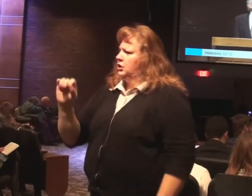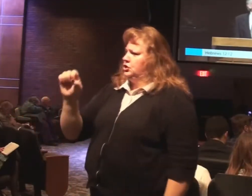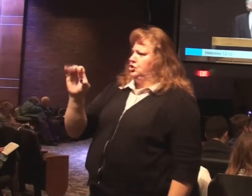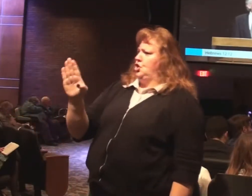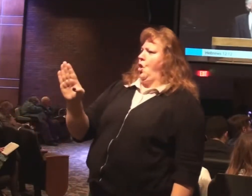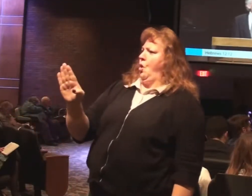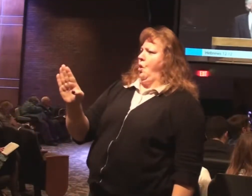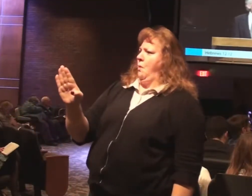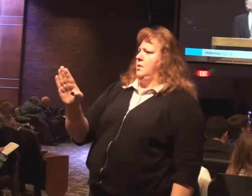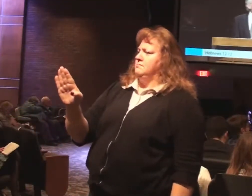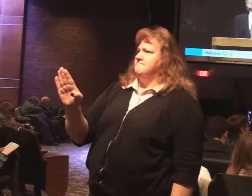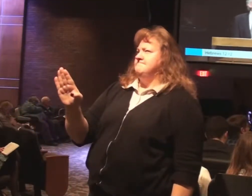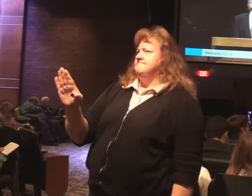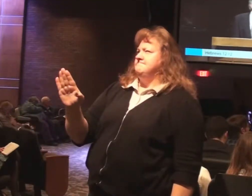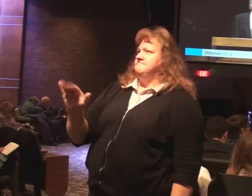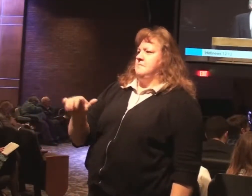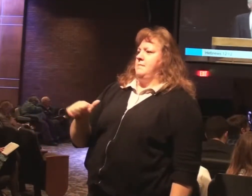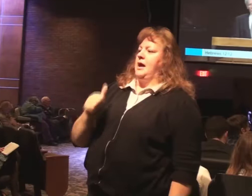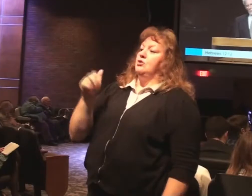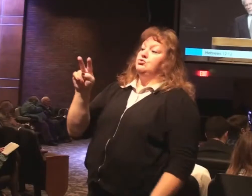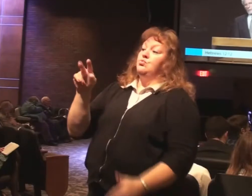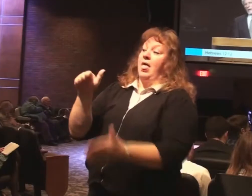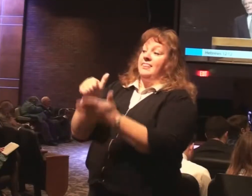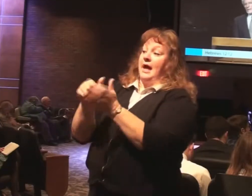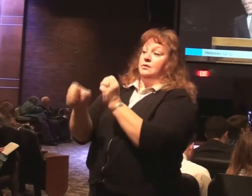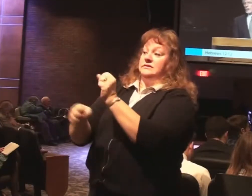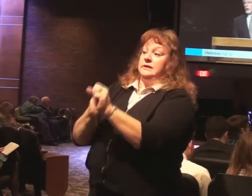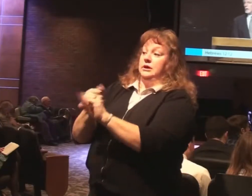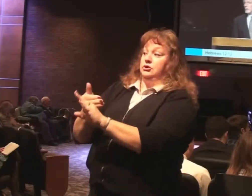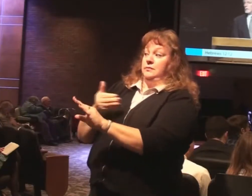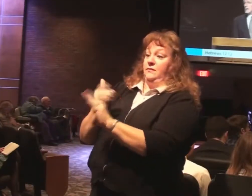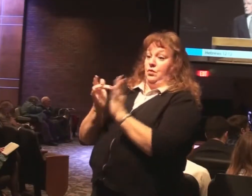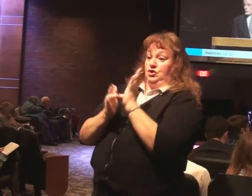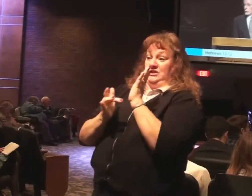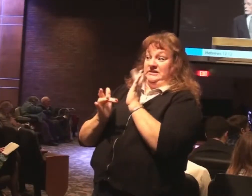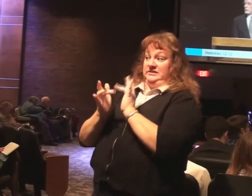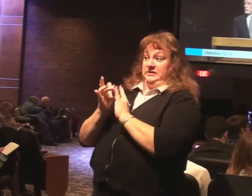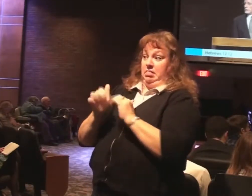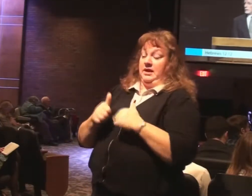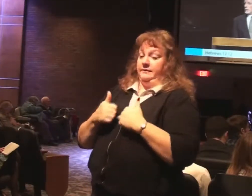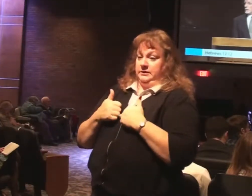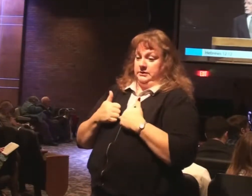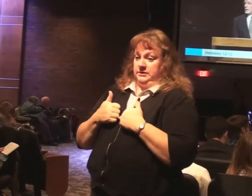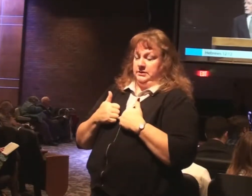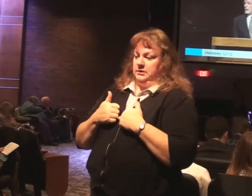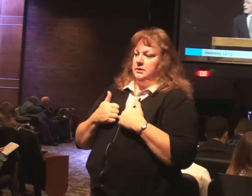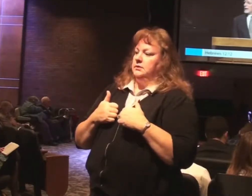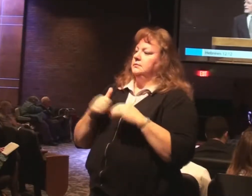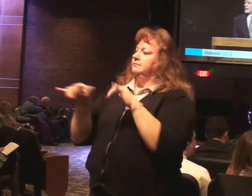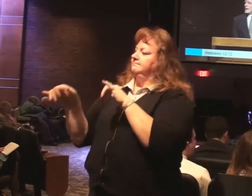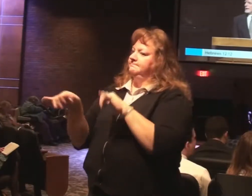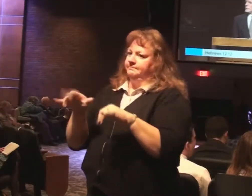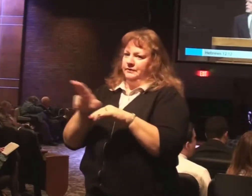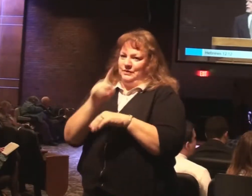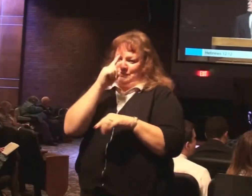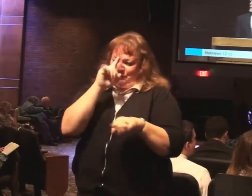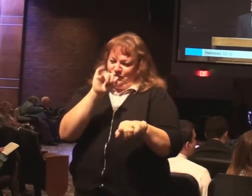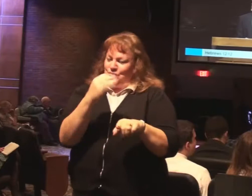about 2,000 years before Christ. And you know, it was used in one of